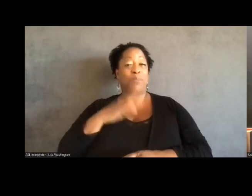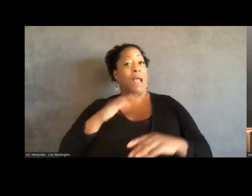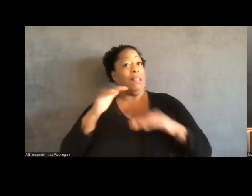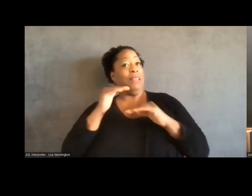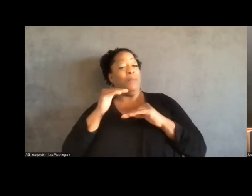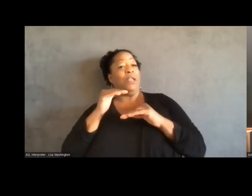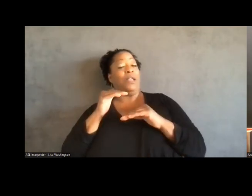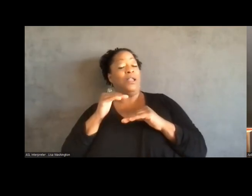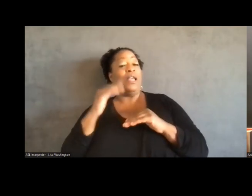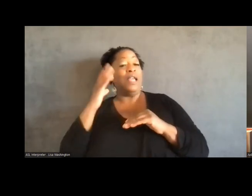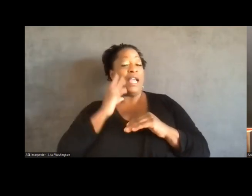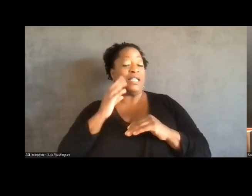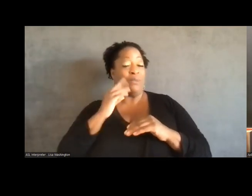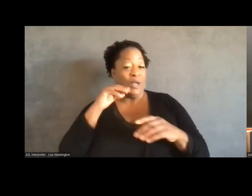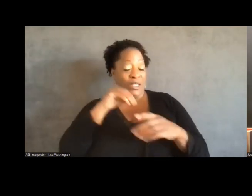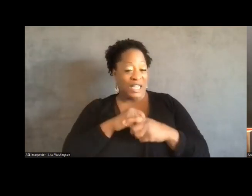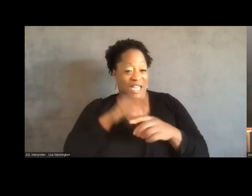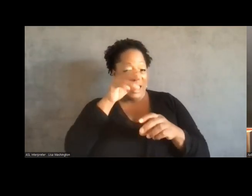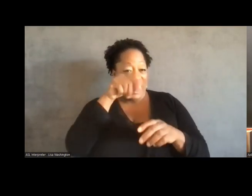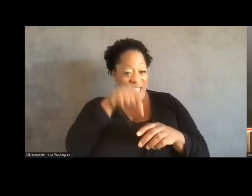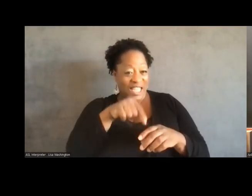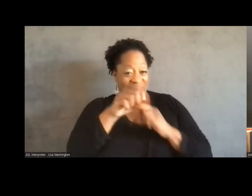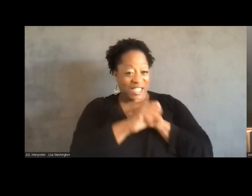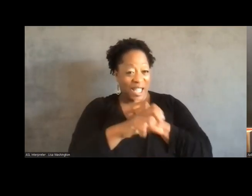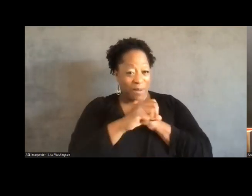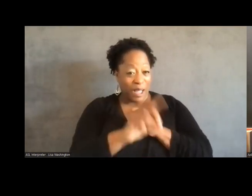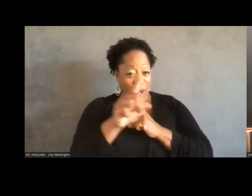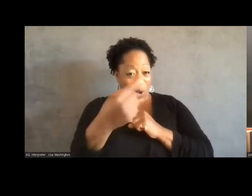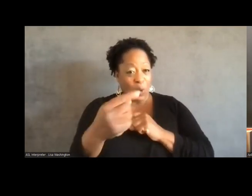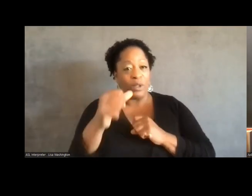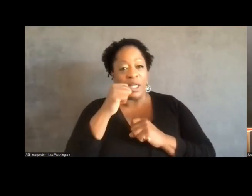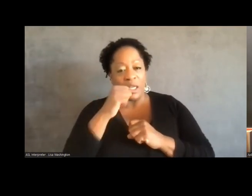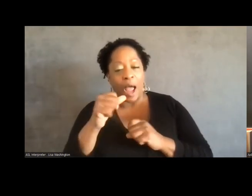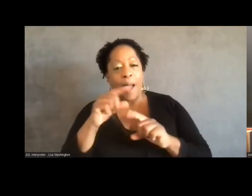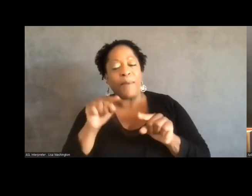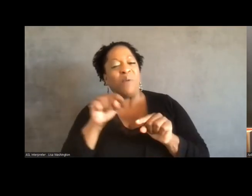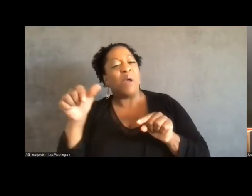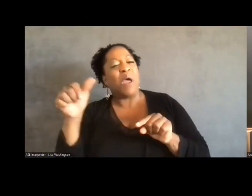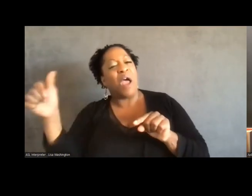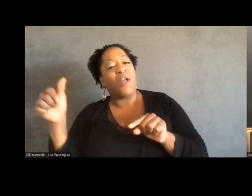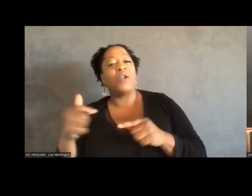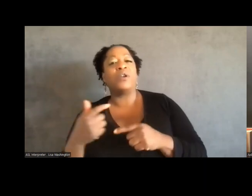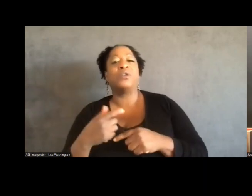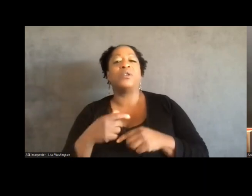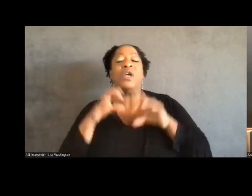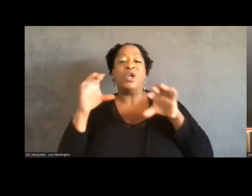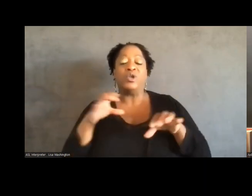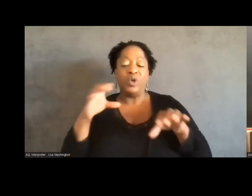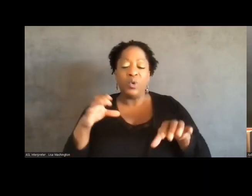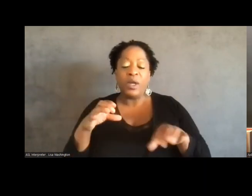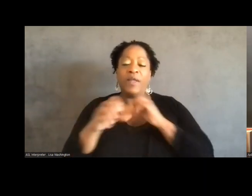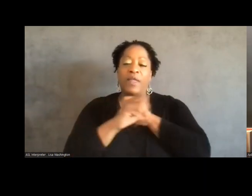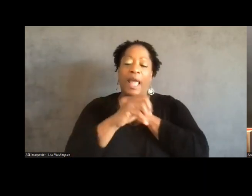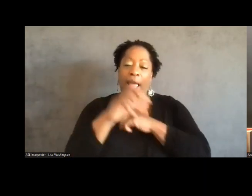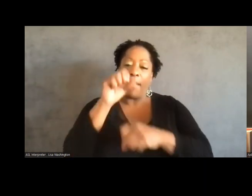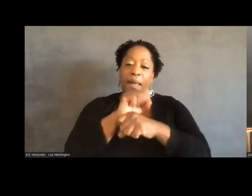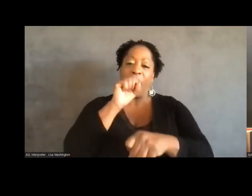but not just in this campaign, actually doing the like campaign work